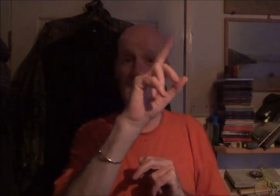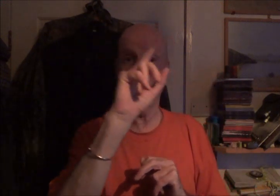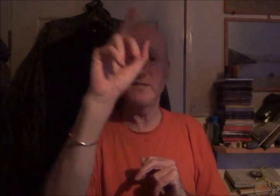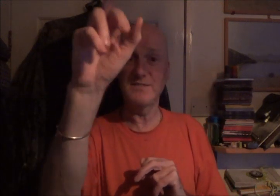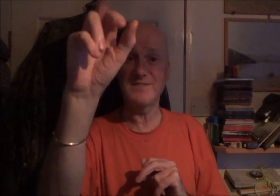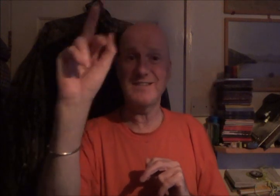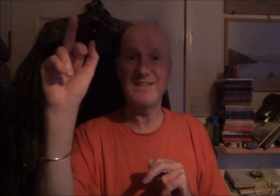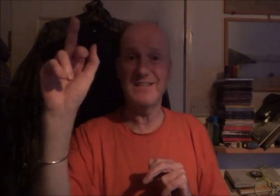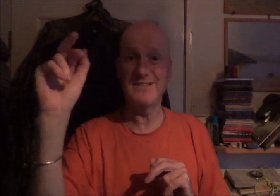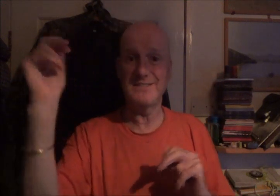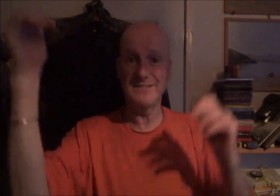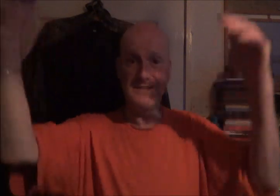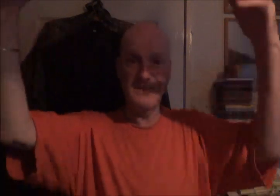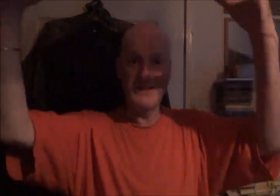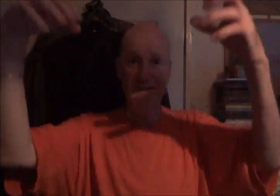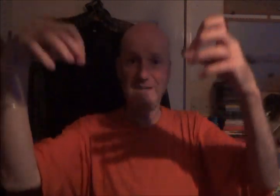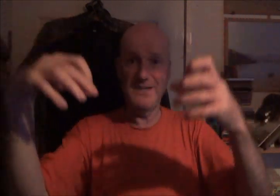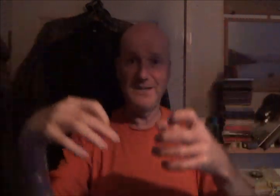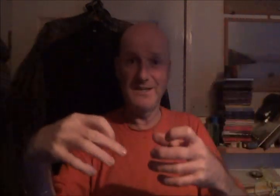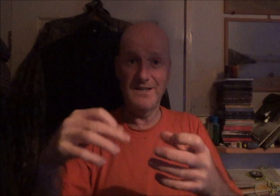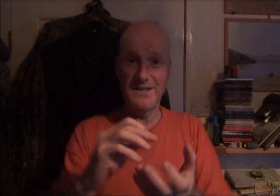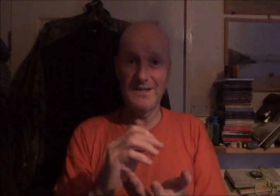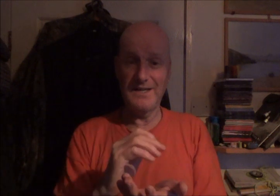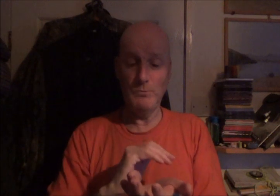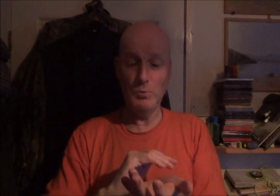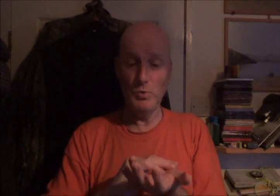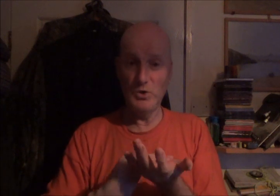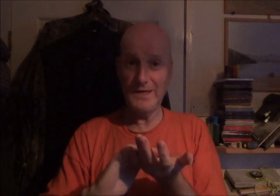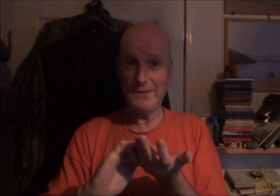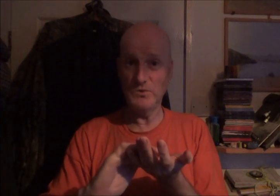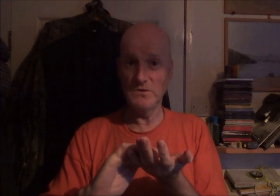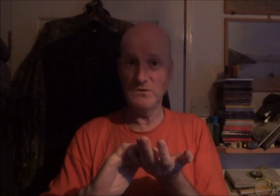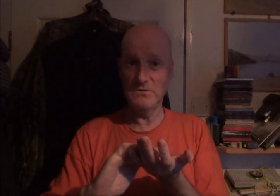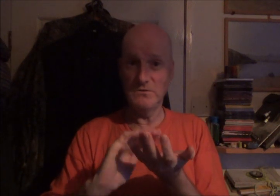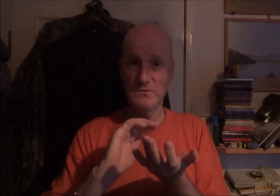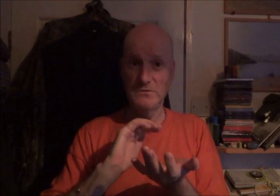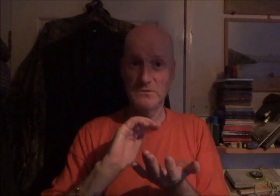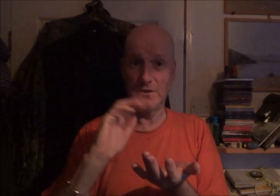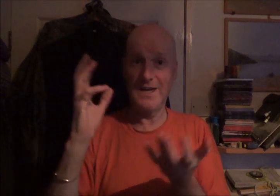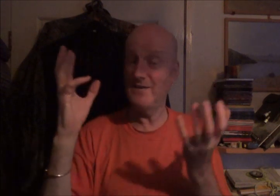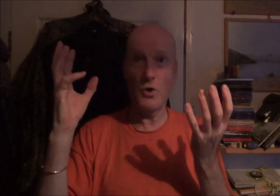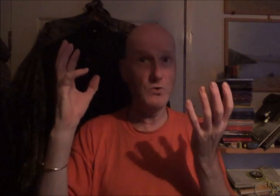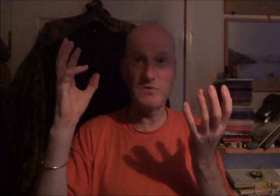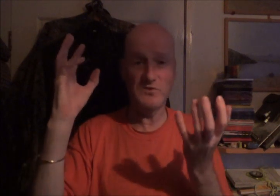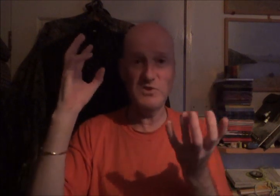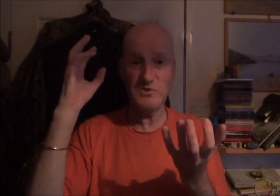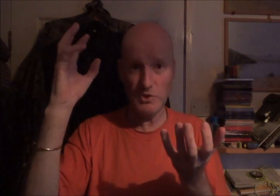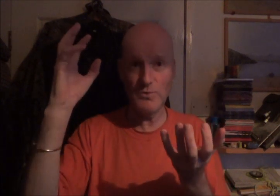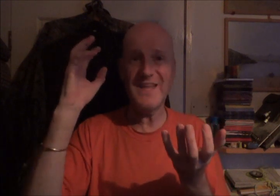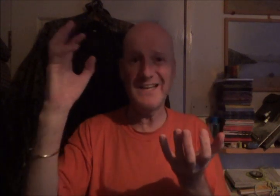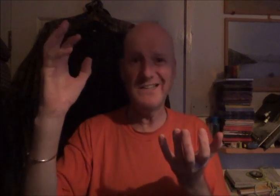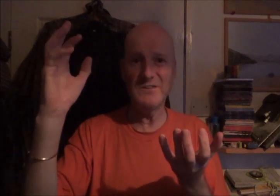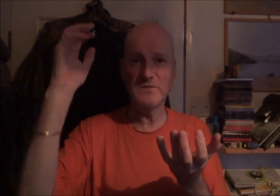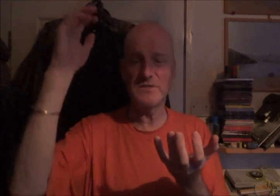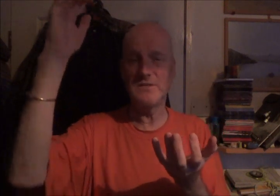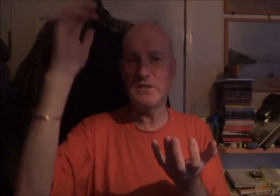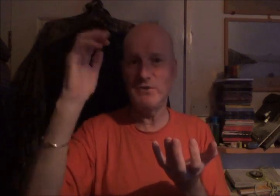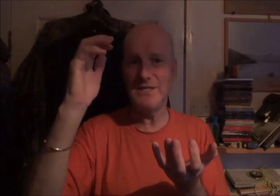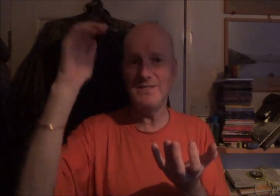satellites. And it will work out. It's all just to do with angles and degrees.